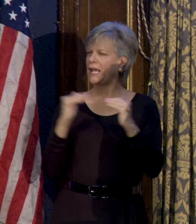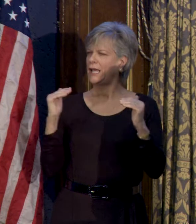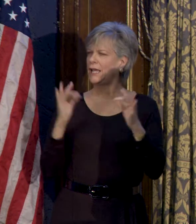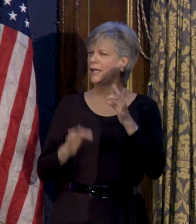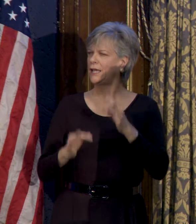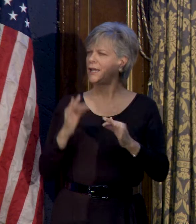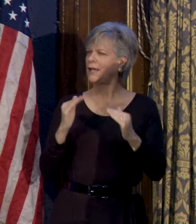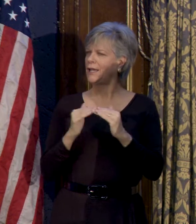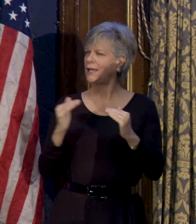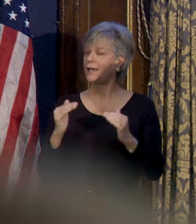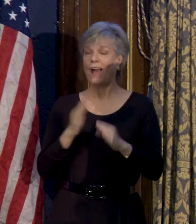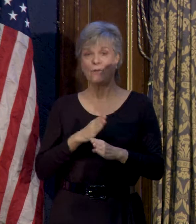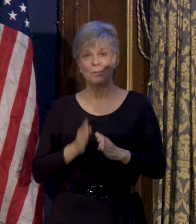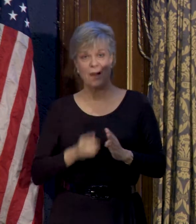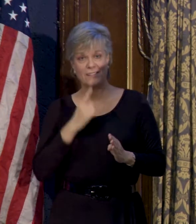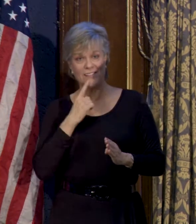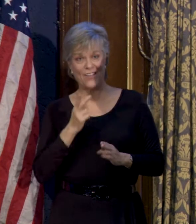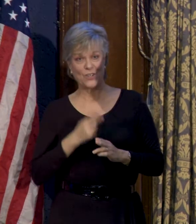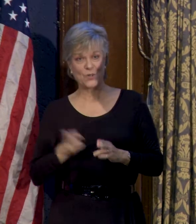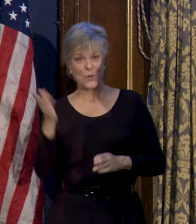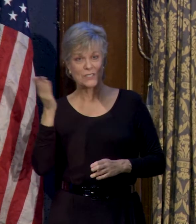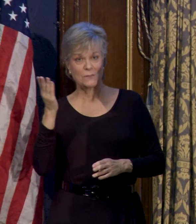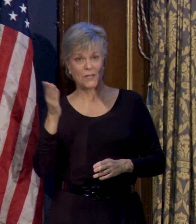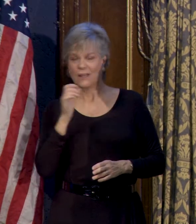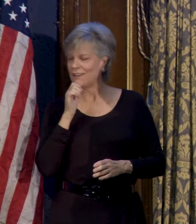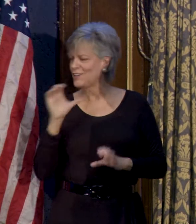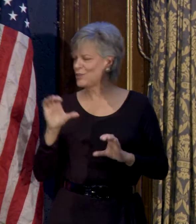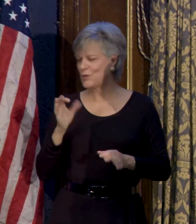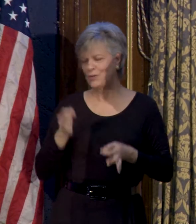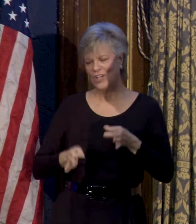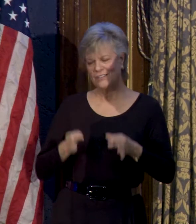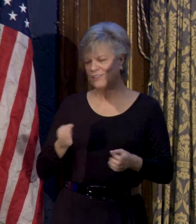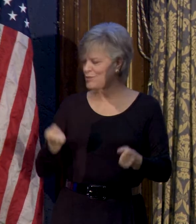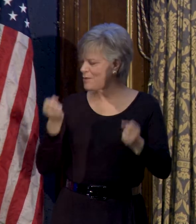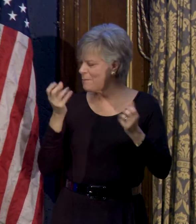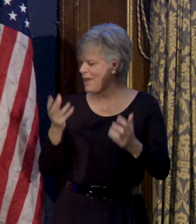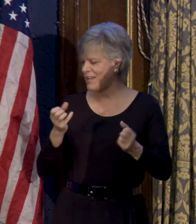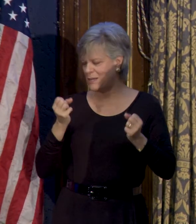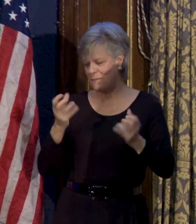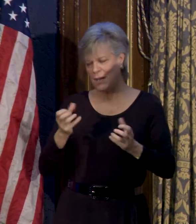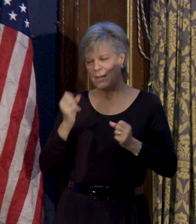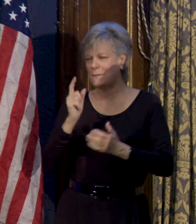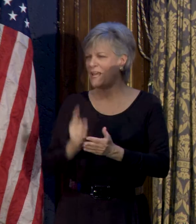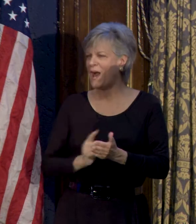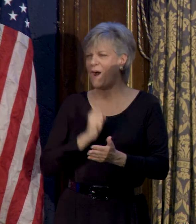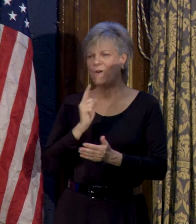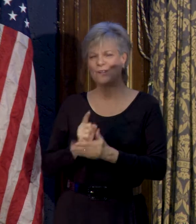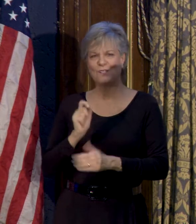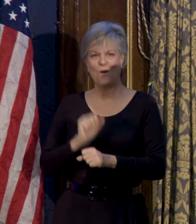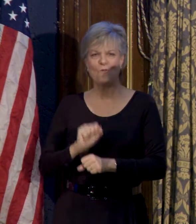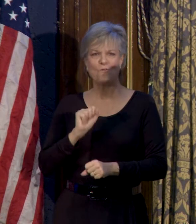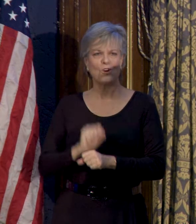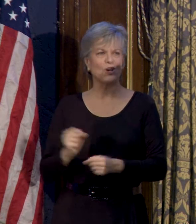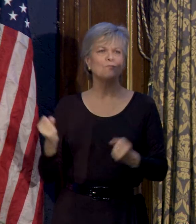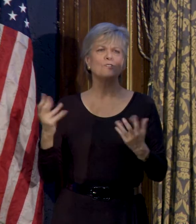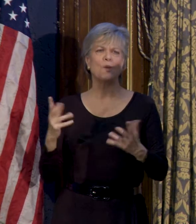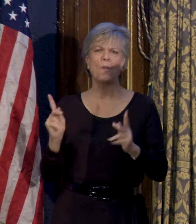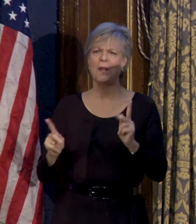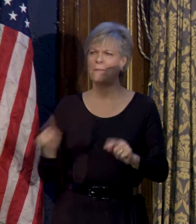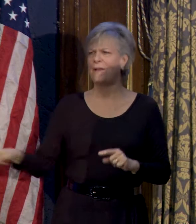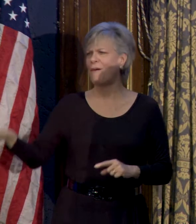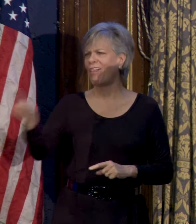I will end by saying that a short speech does not do justice to the many, many, many hours of work of so many people.